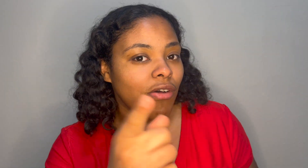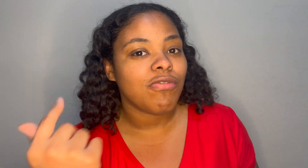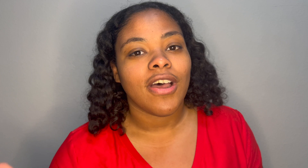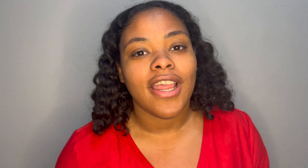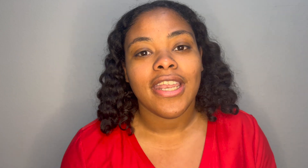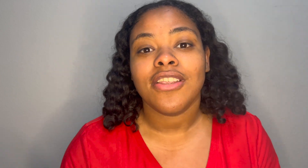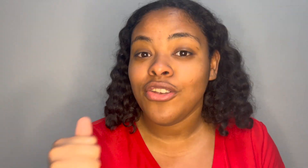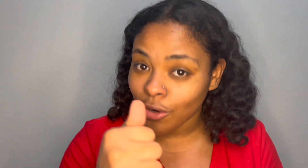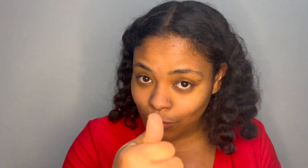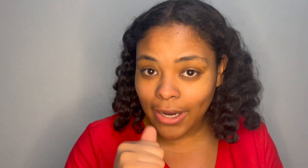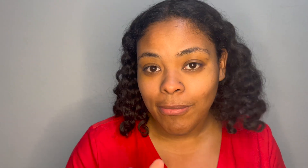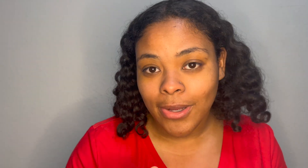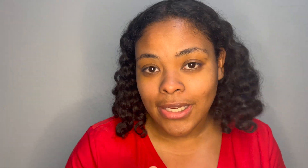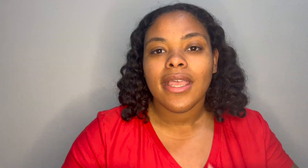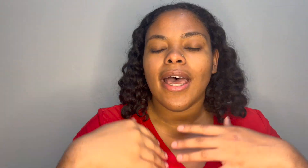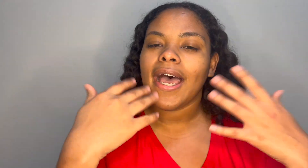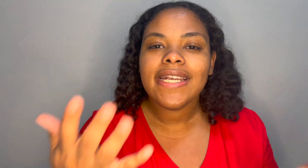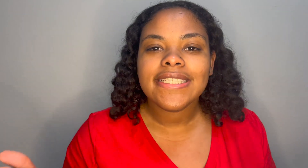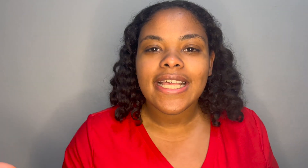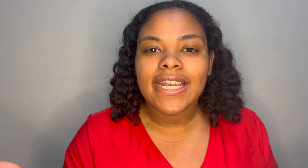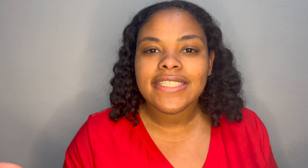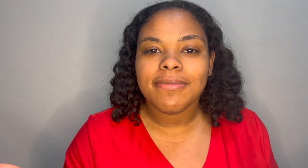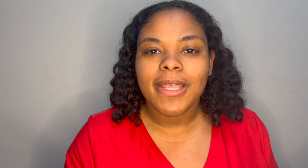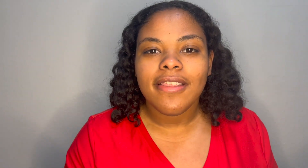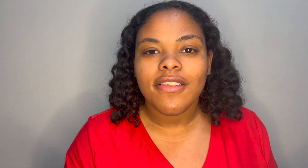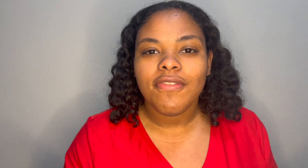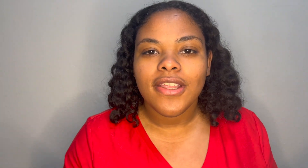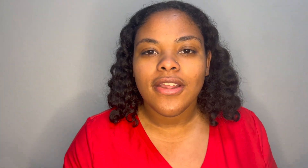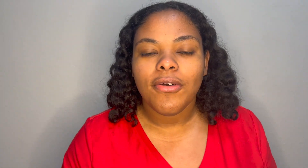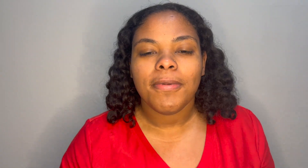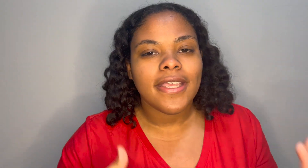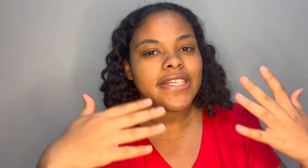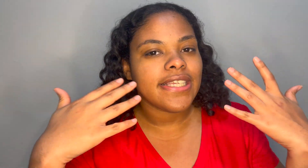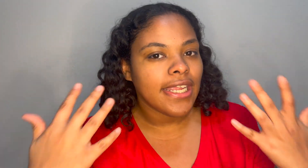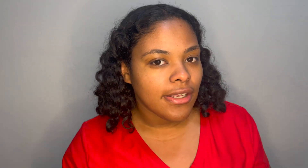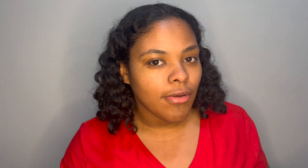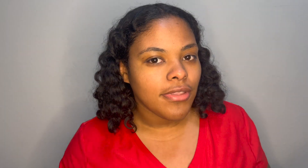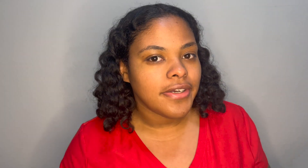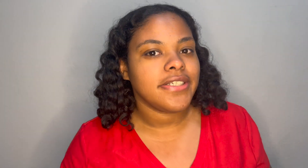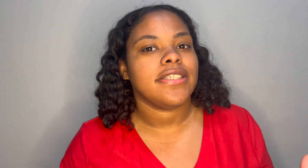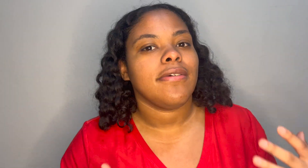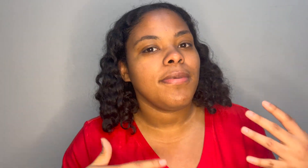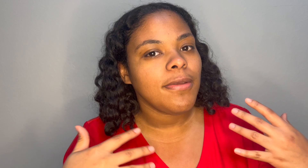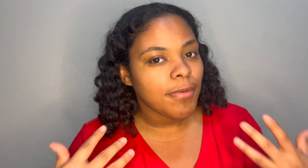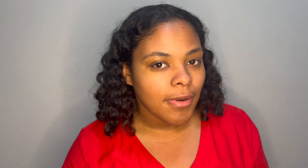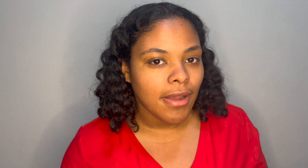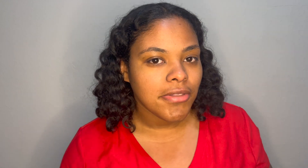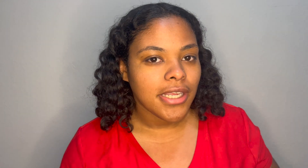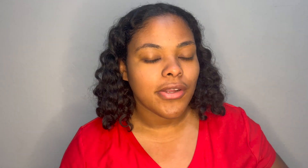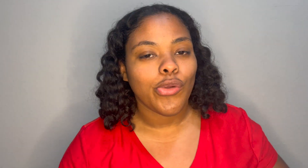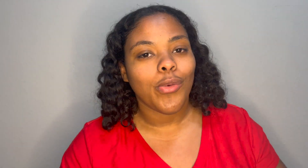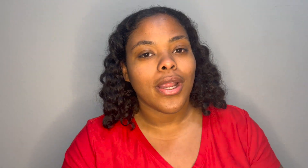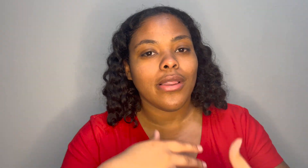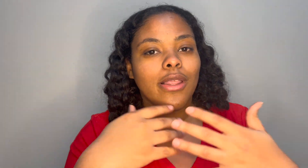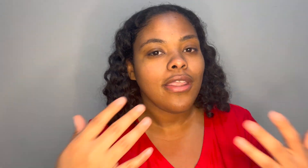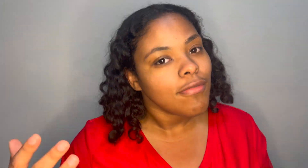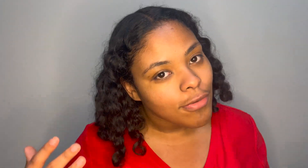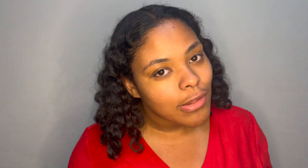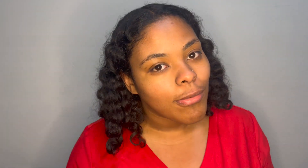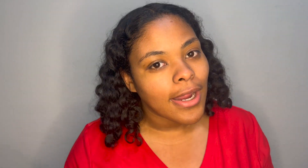find your right one i decided to make this video because i know there are some people out there who are looking for the right